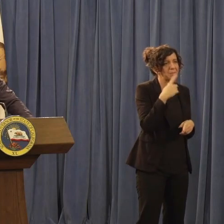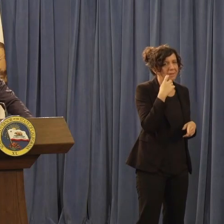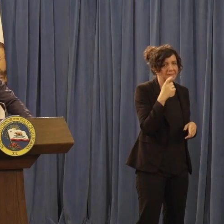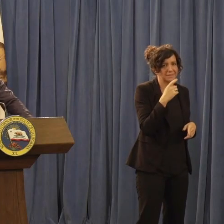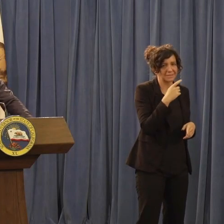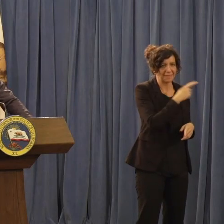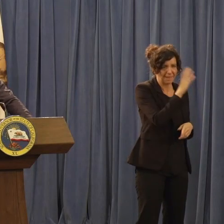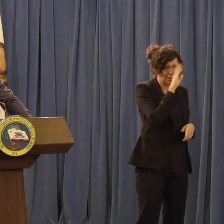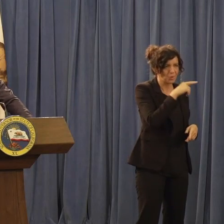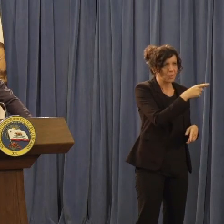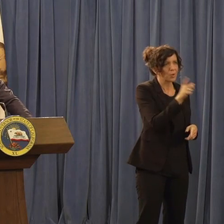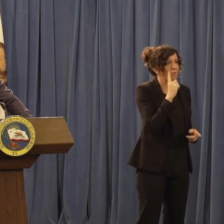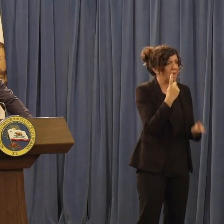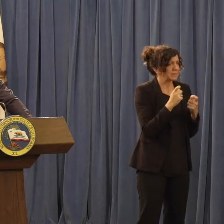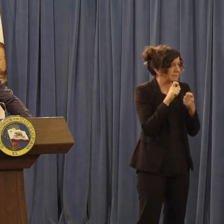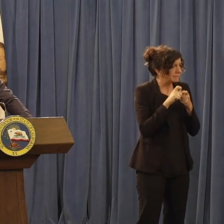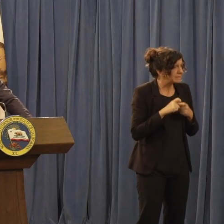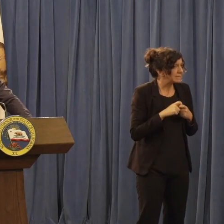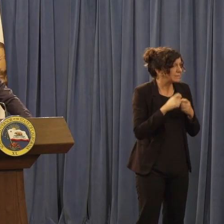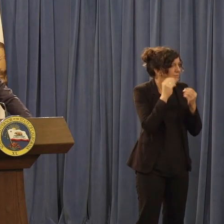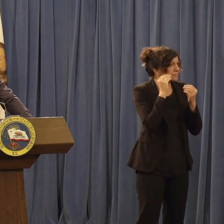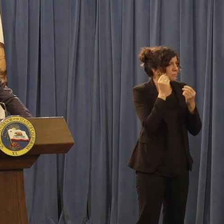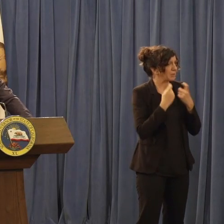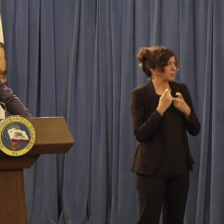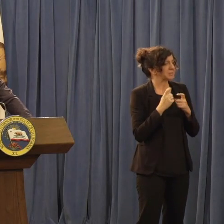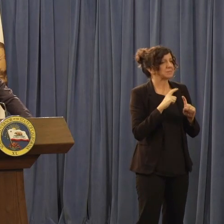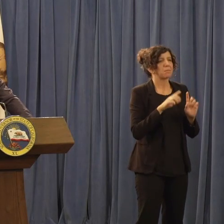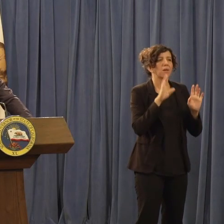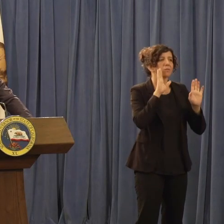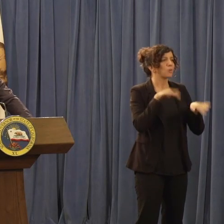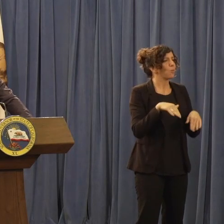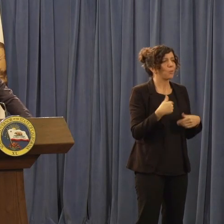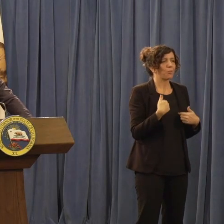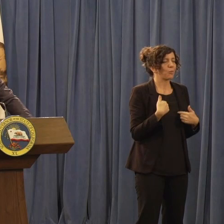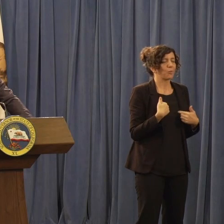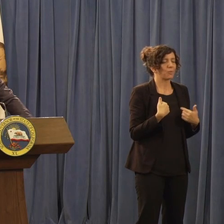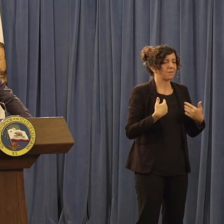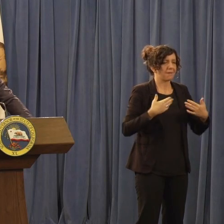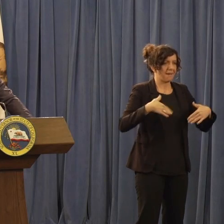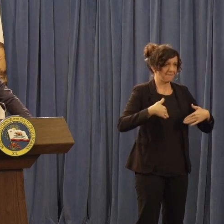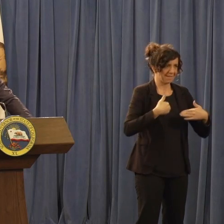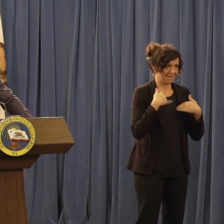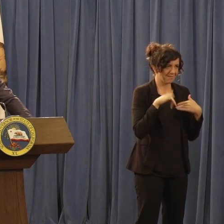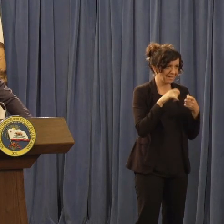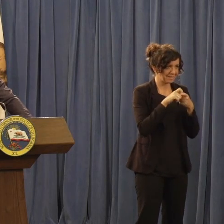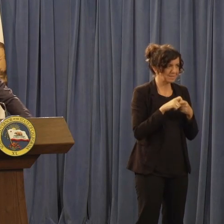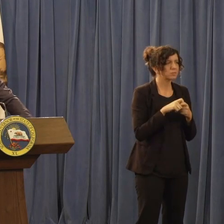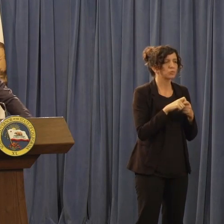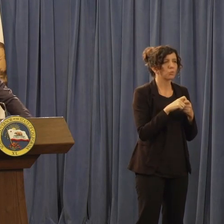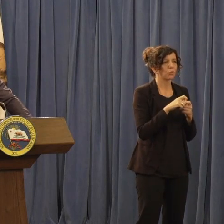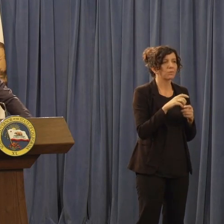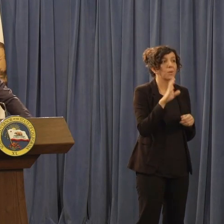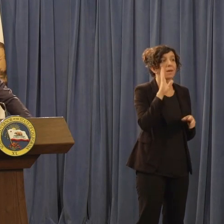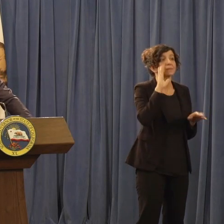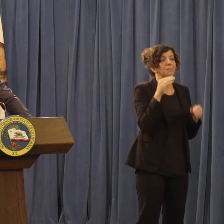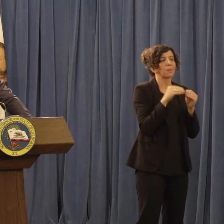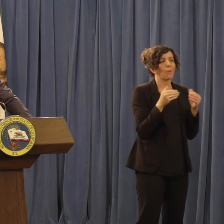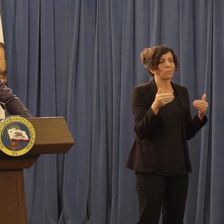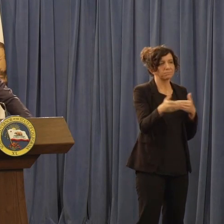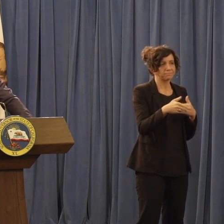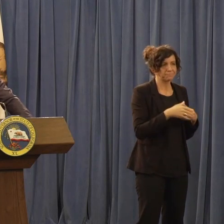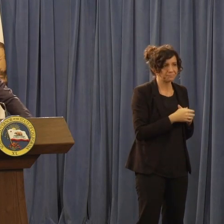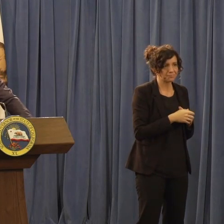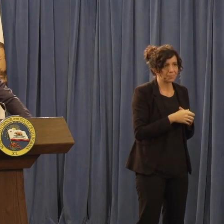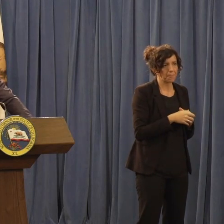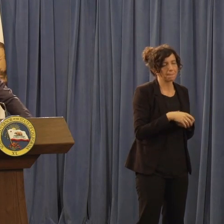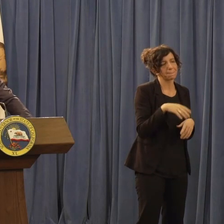you'd ask prescriptive specific questions. But know that we are leaning in and holding me to account. We're expanding coverage, regardless